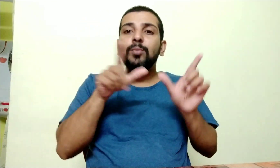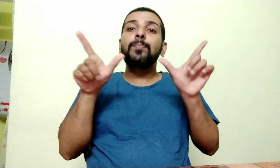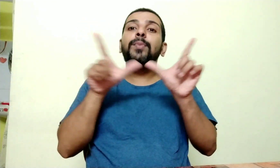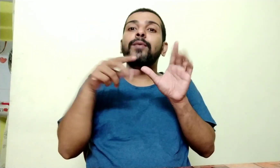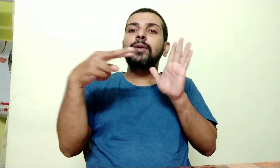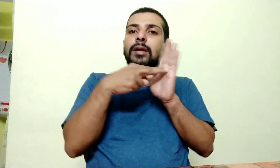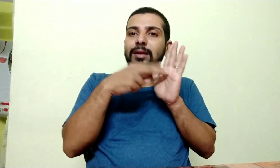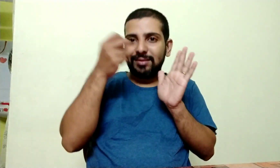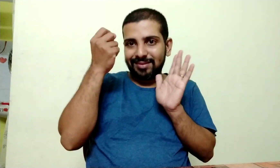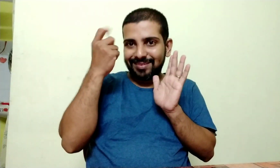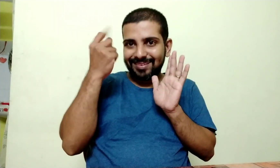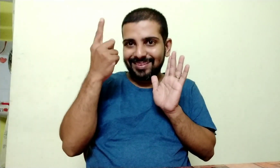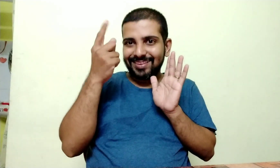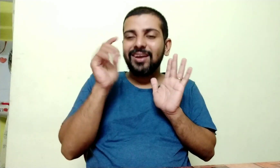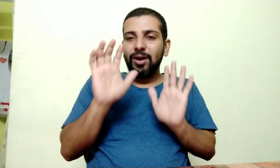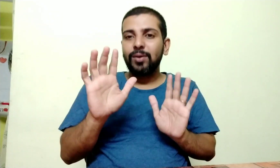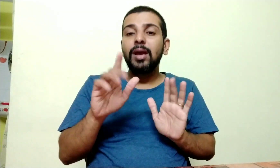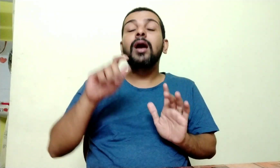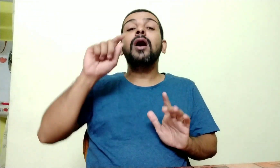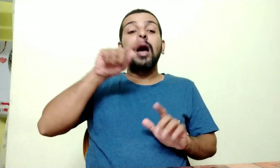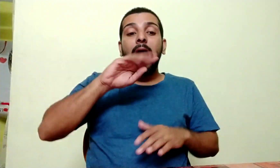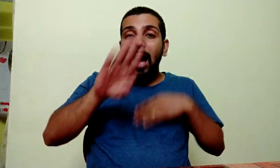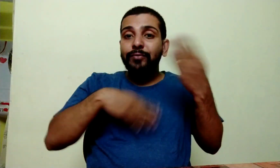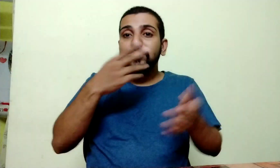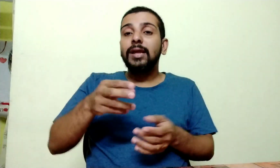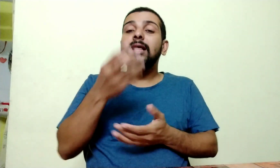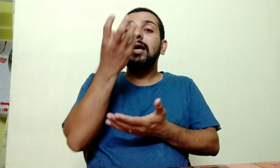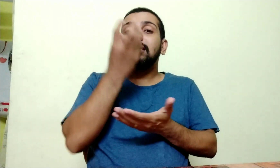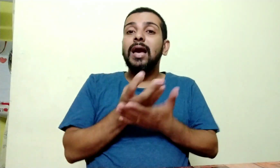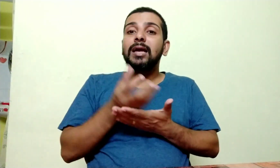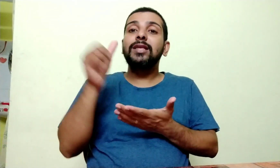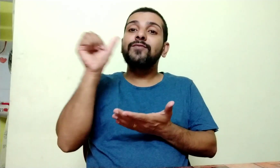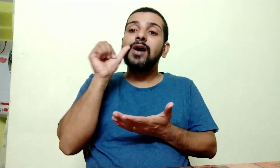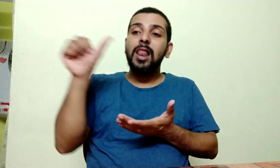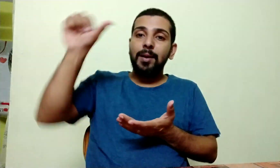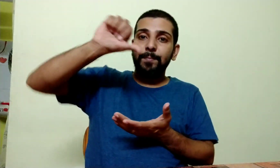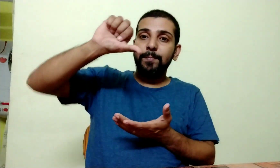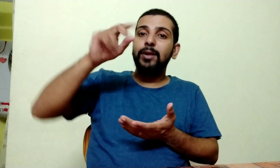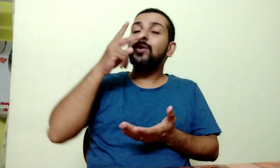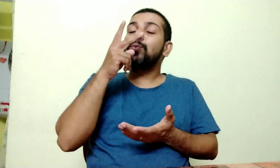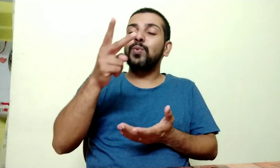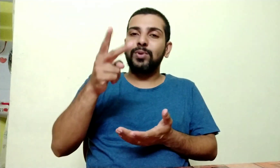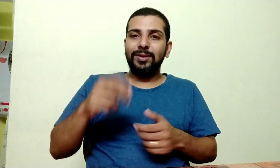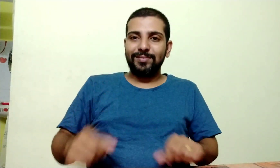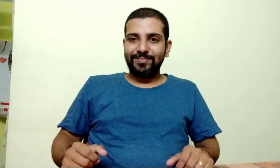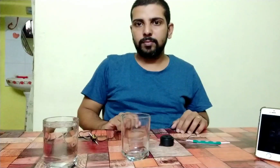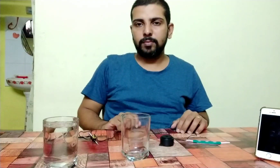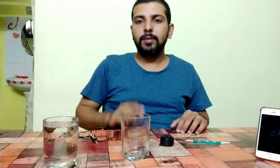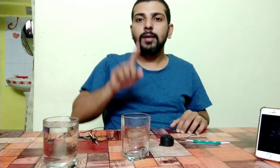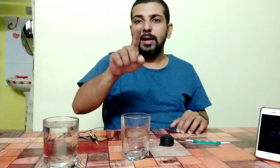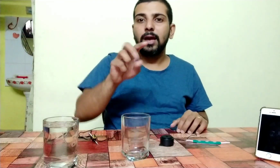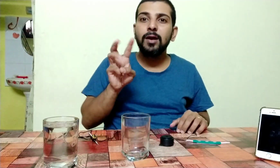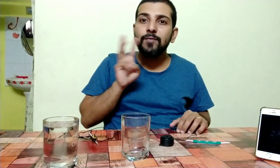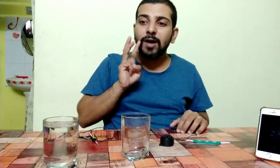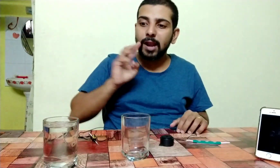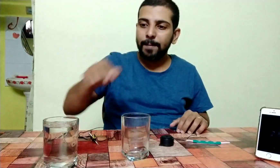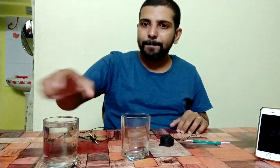dawn breaks Now, till it's all said and done, you won't know what it takes